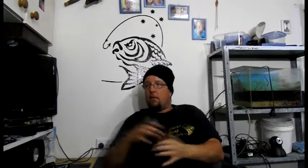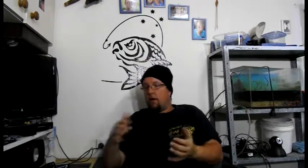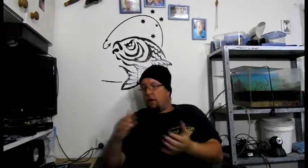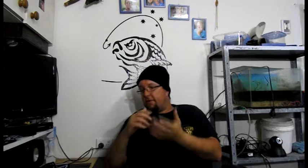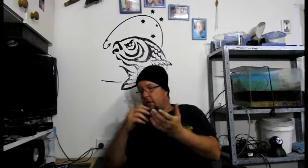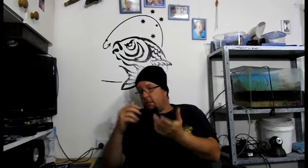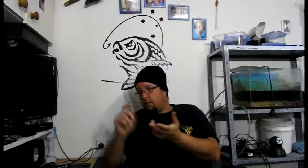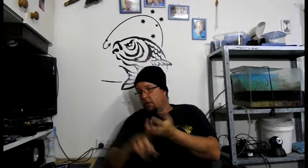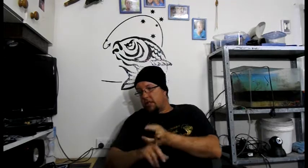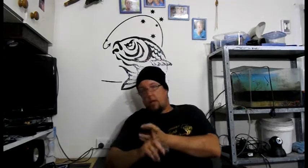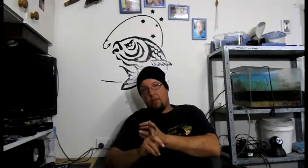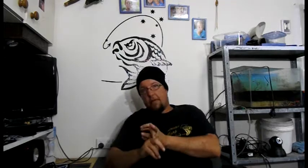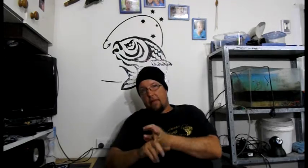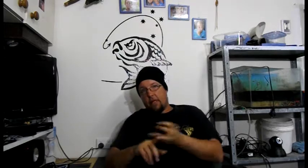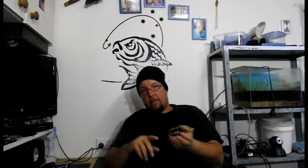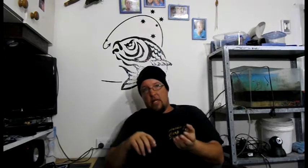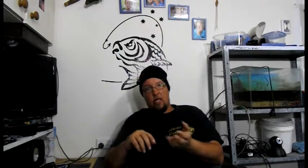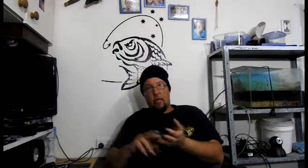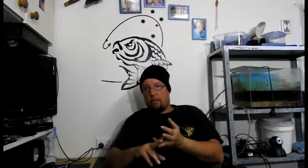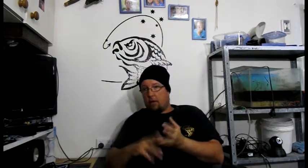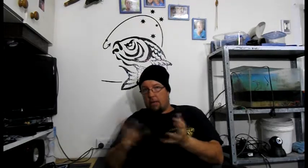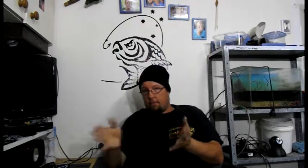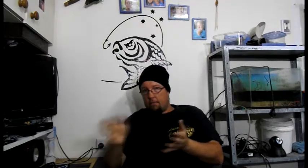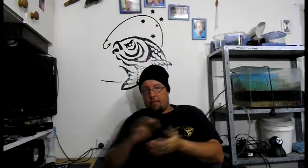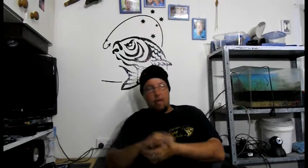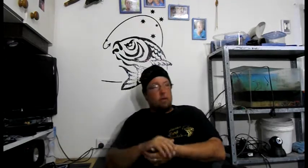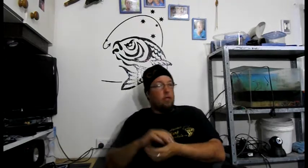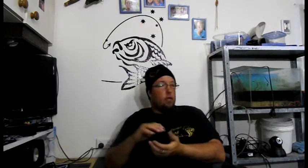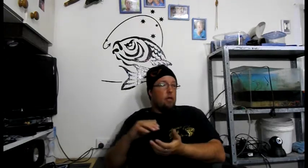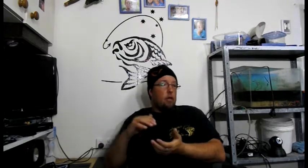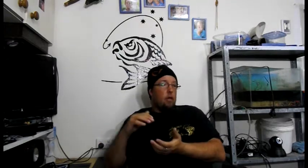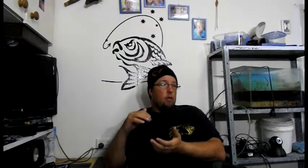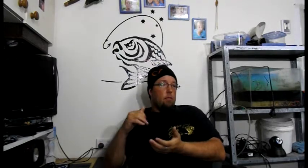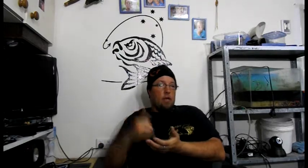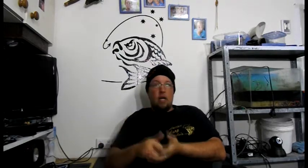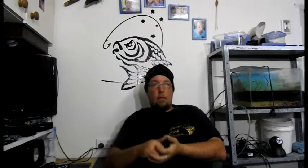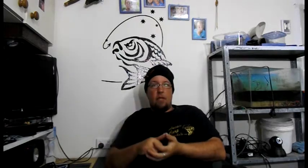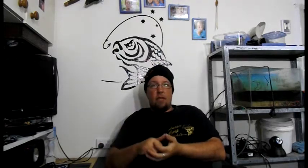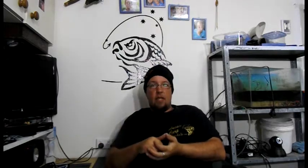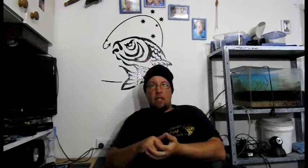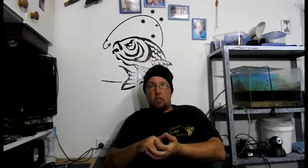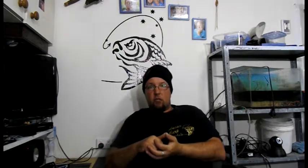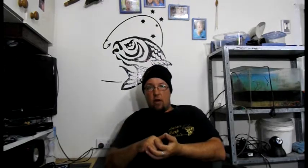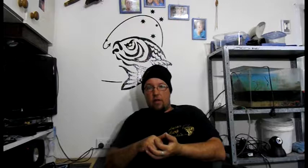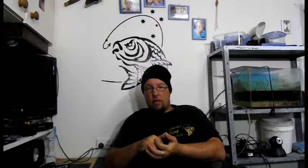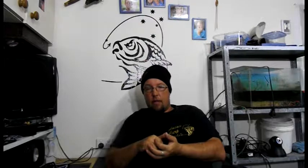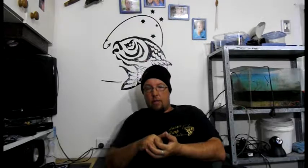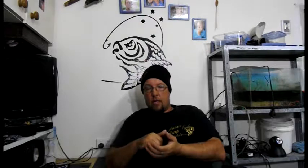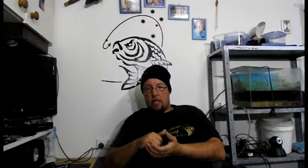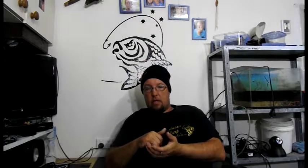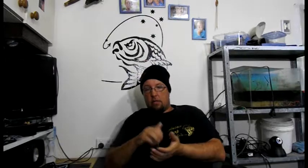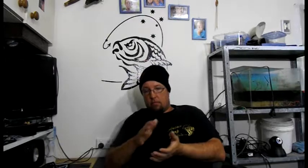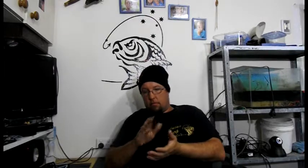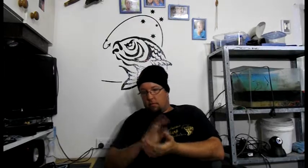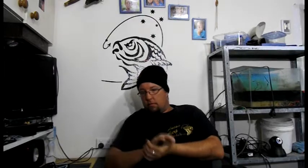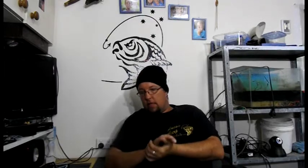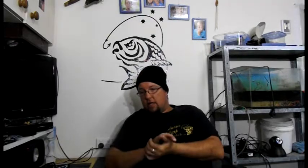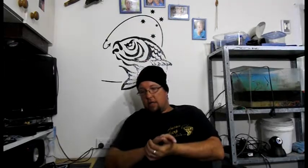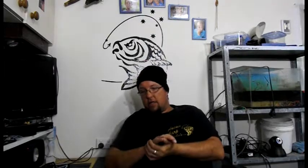I've got my younger brother that lives out there and my parents. My younger brother doesn't drive at the moment. He's in the process